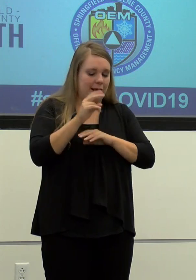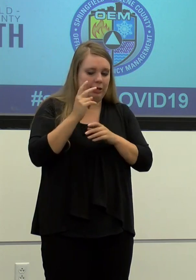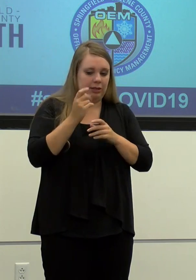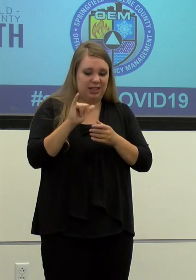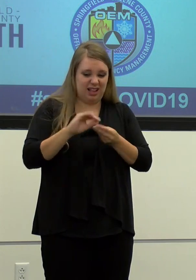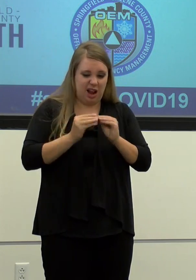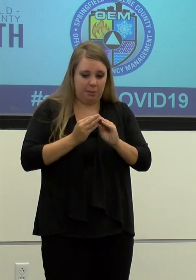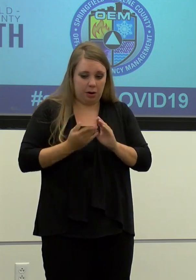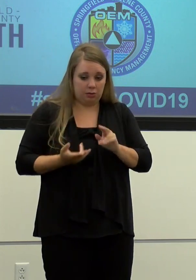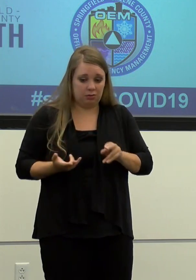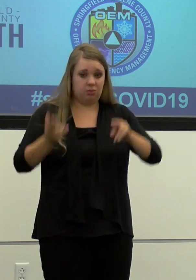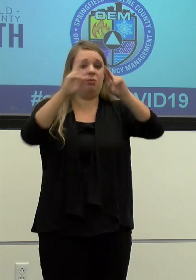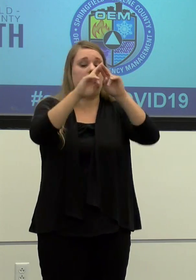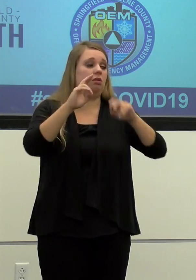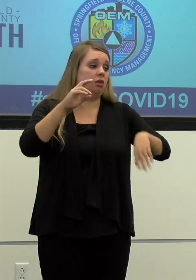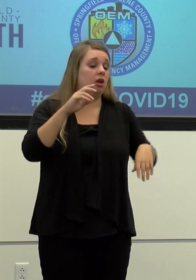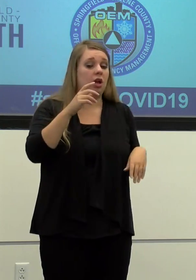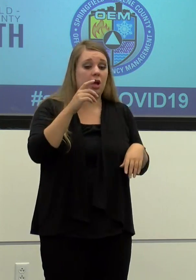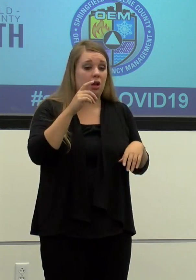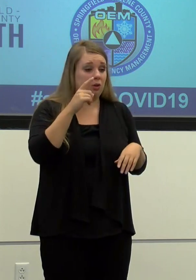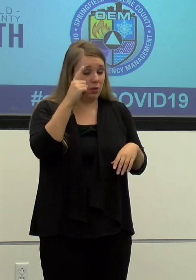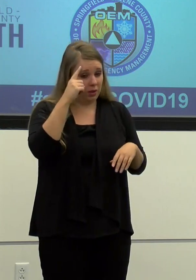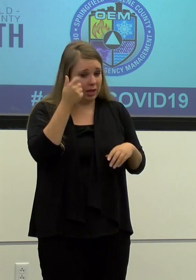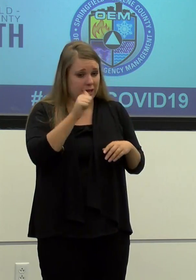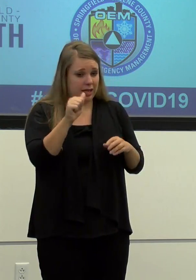on that reality? And was this avoidable?